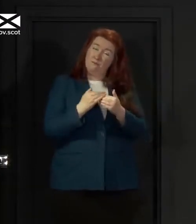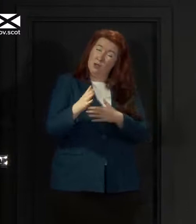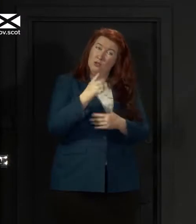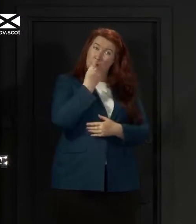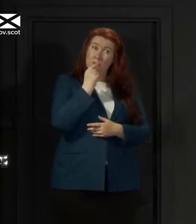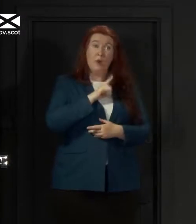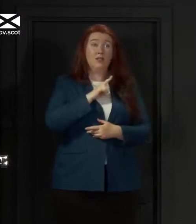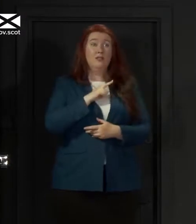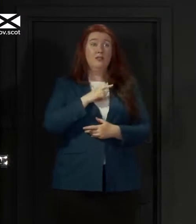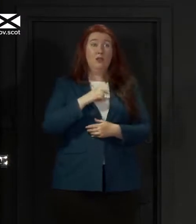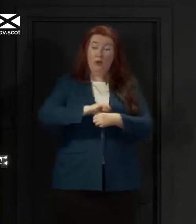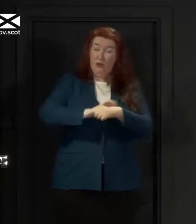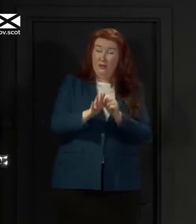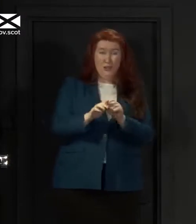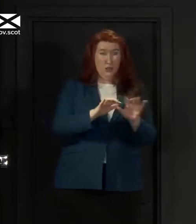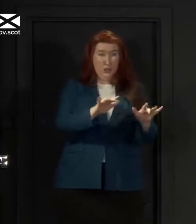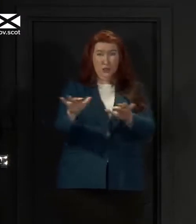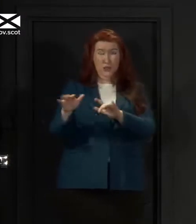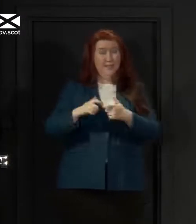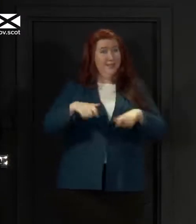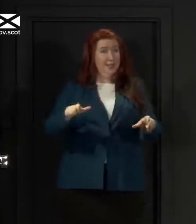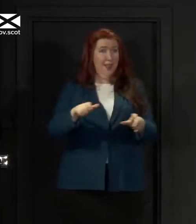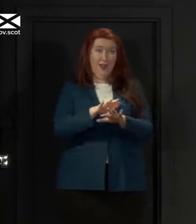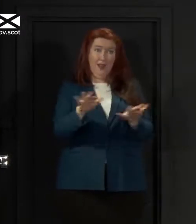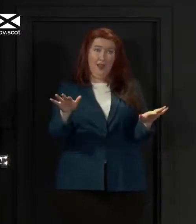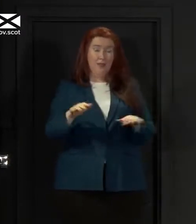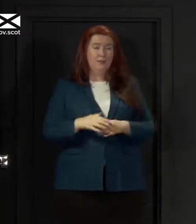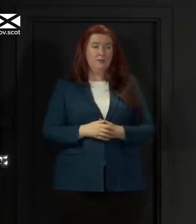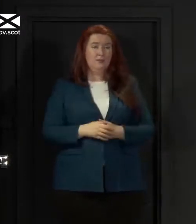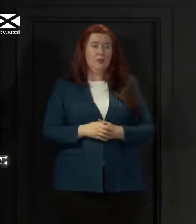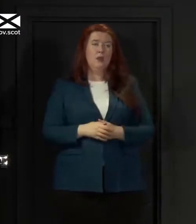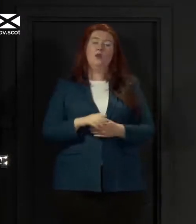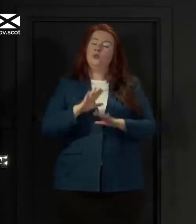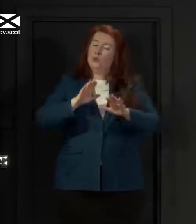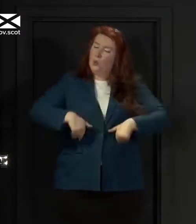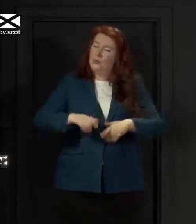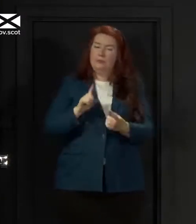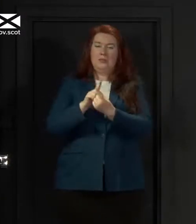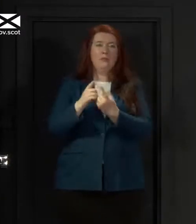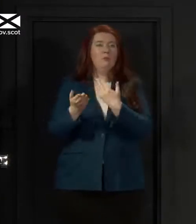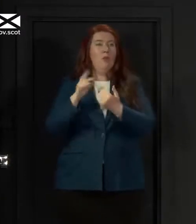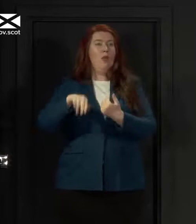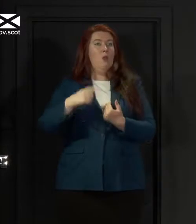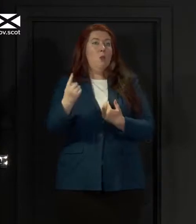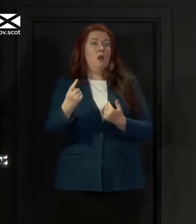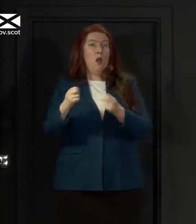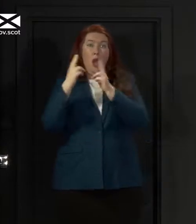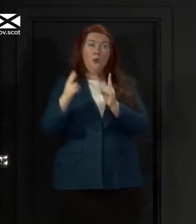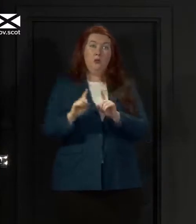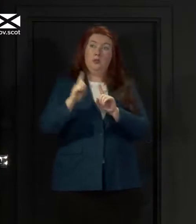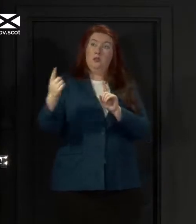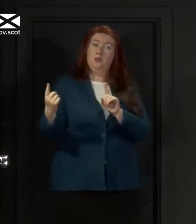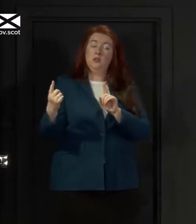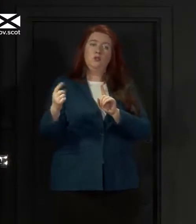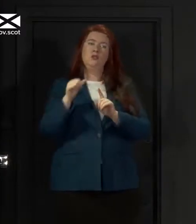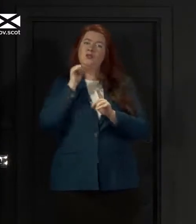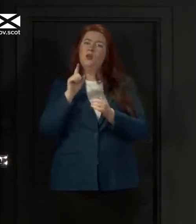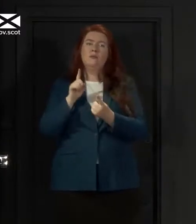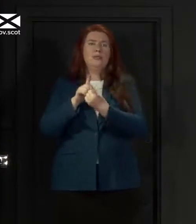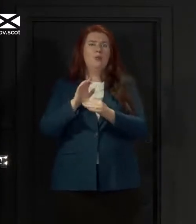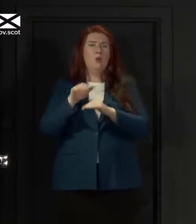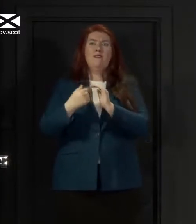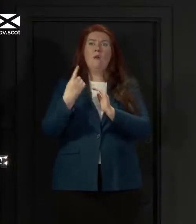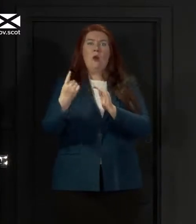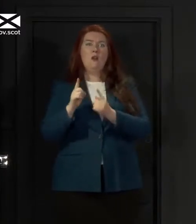hasn't gone away. Don't meet with more than one household at a time. Don't meet more than one a day. And keep